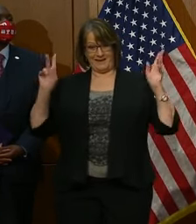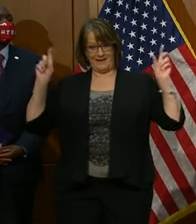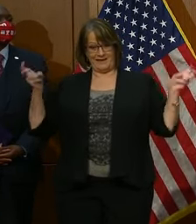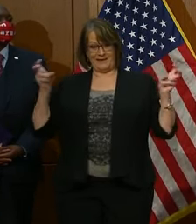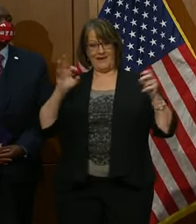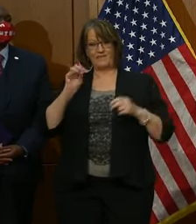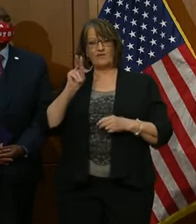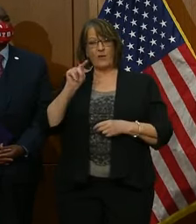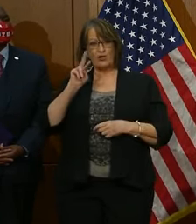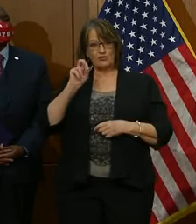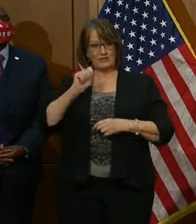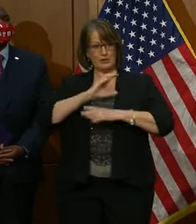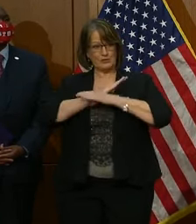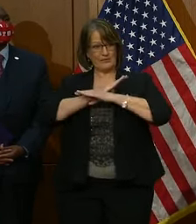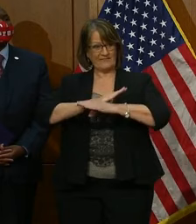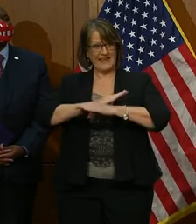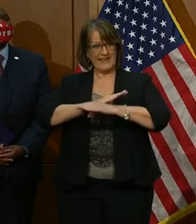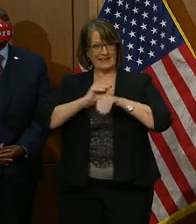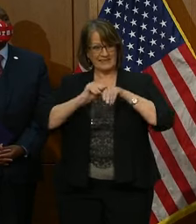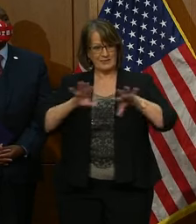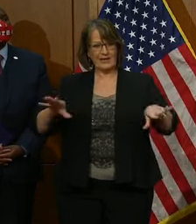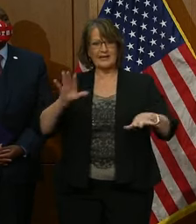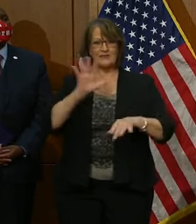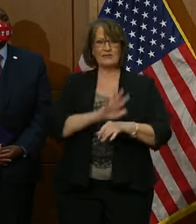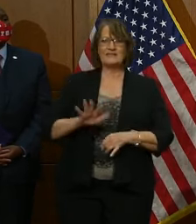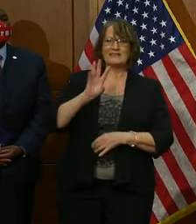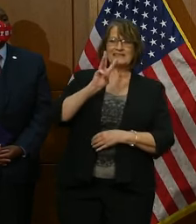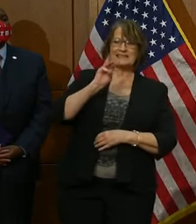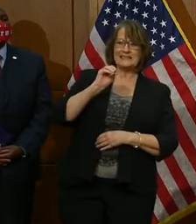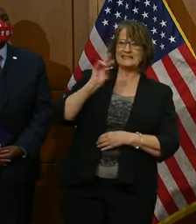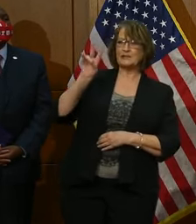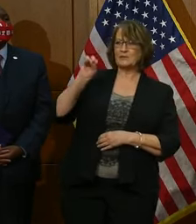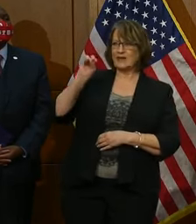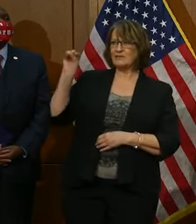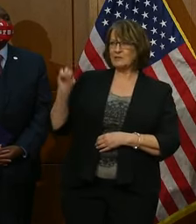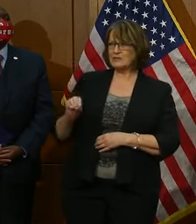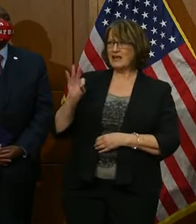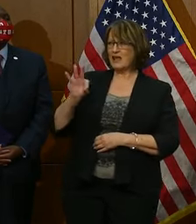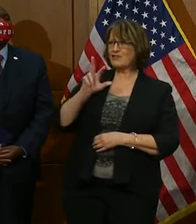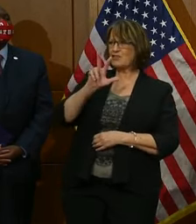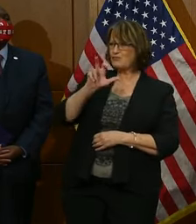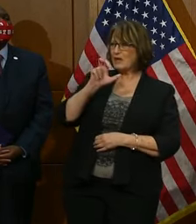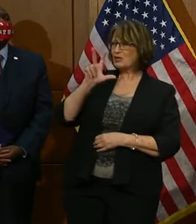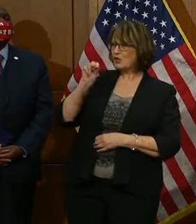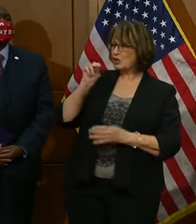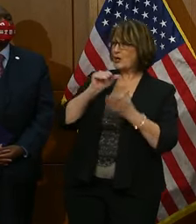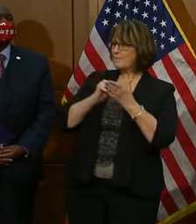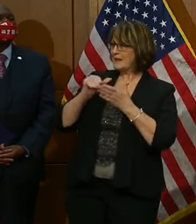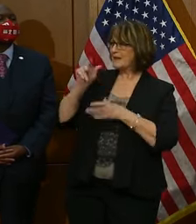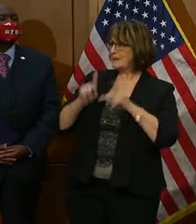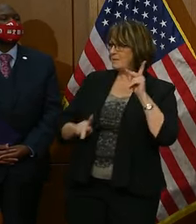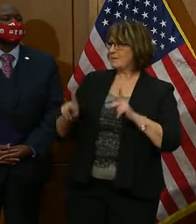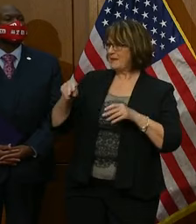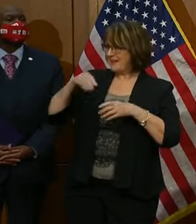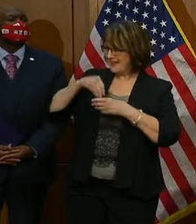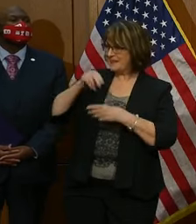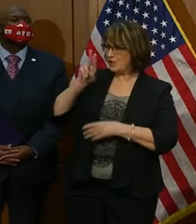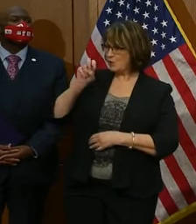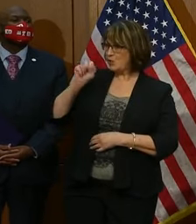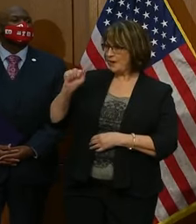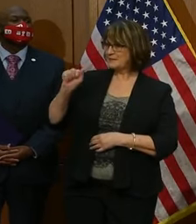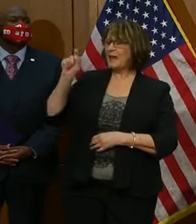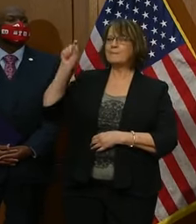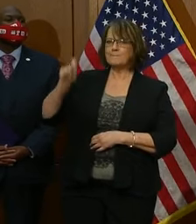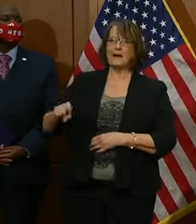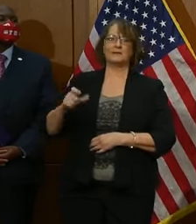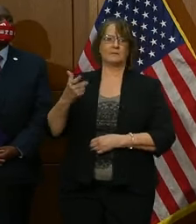continuing spread, roughly 60 to 70% of the 330 million people in this country must be